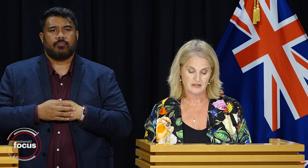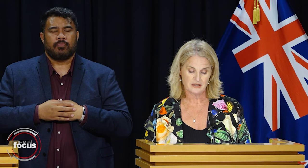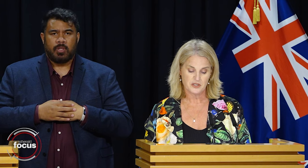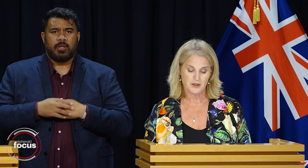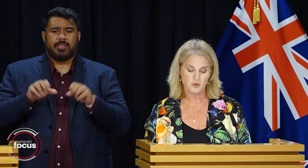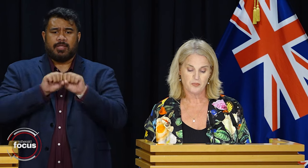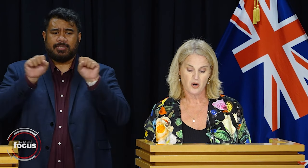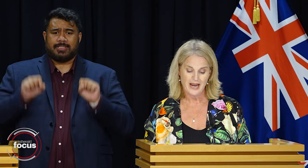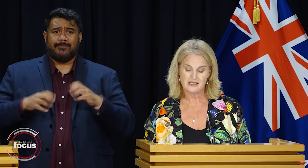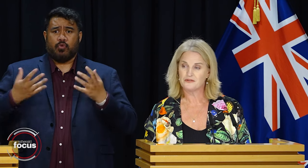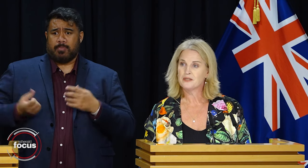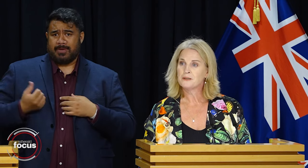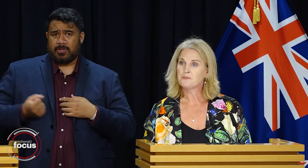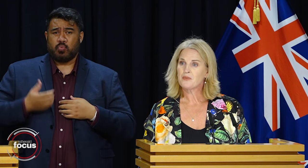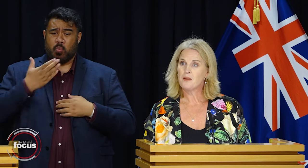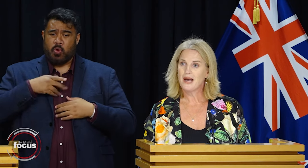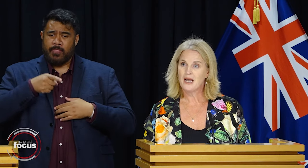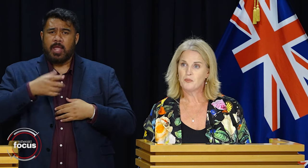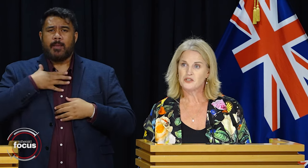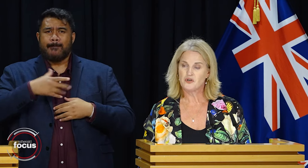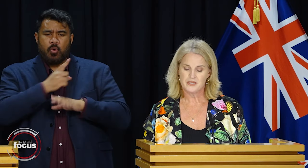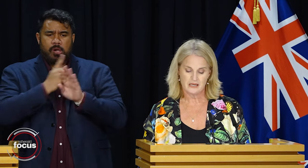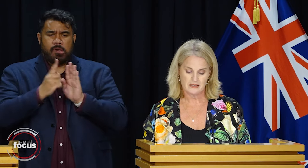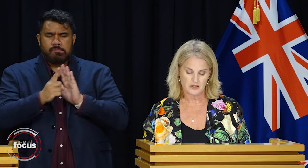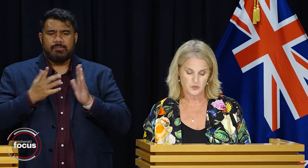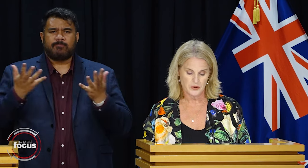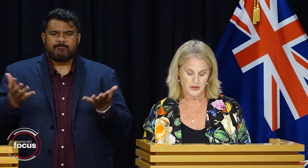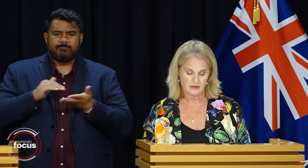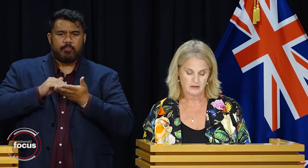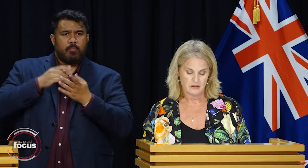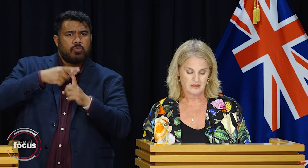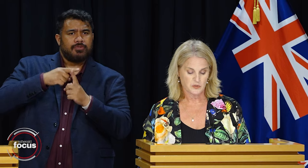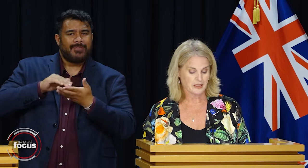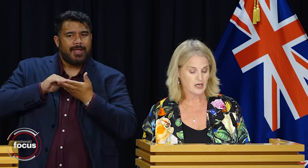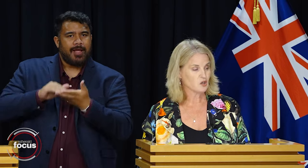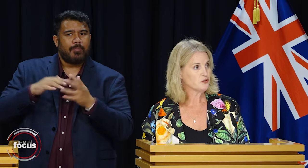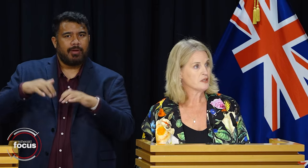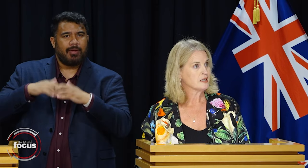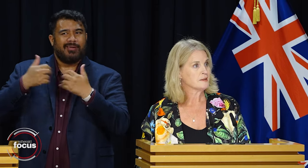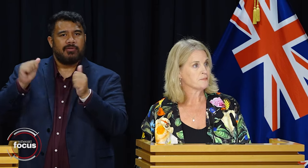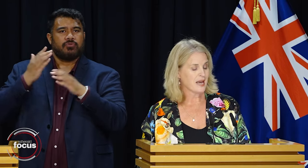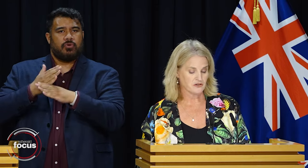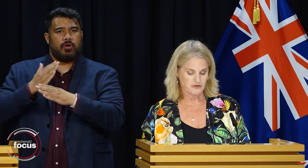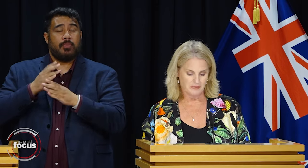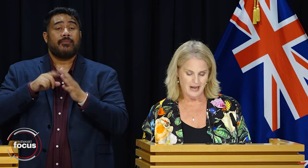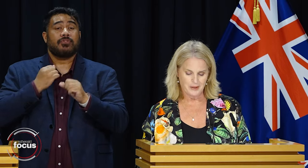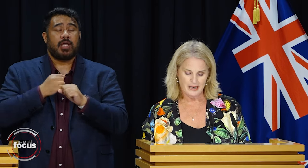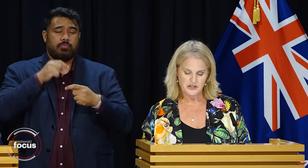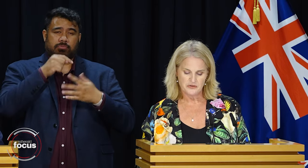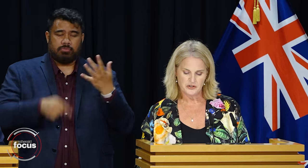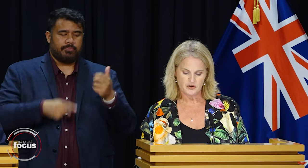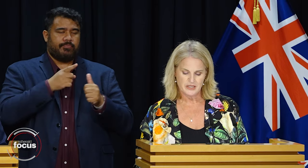welfare system to be more proactive about helping jobseekers into work. This will include mandatory